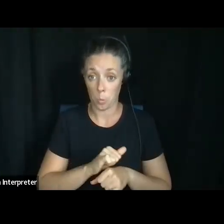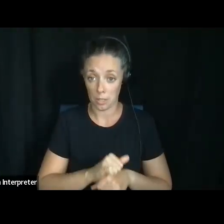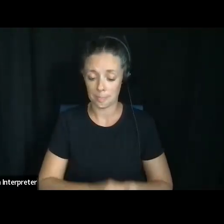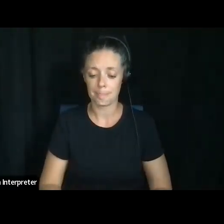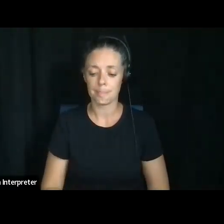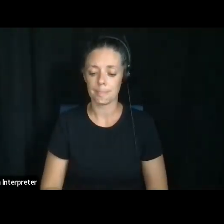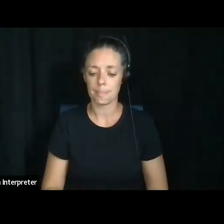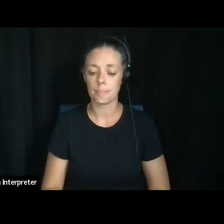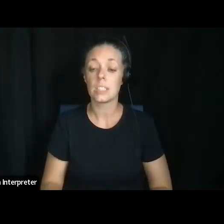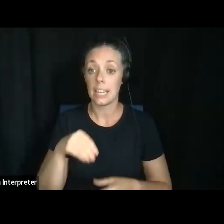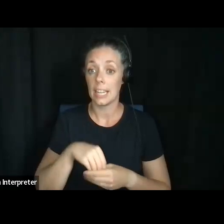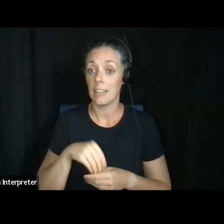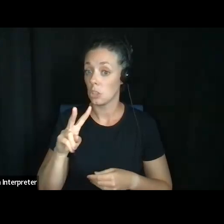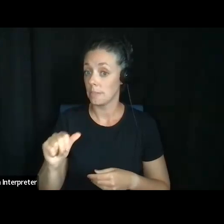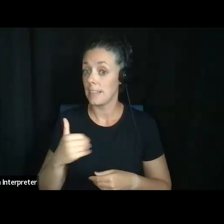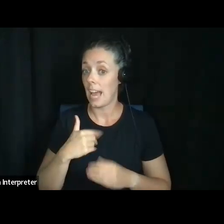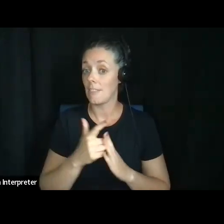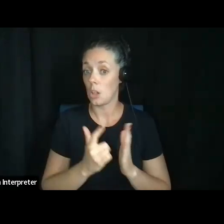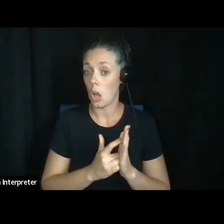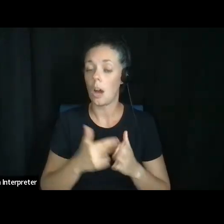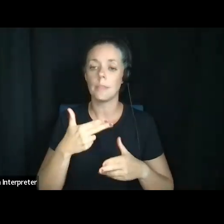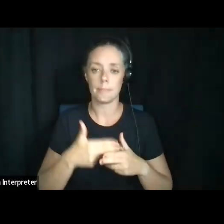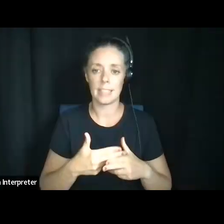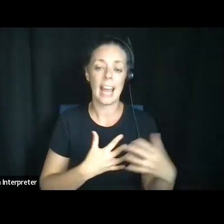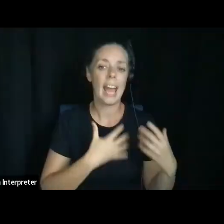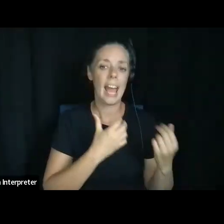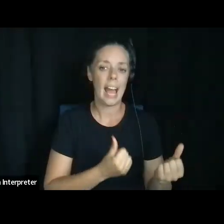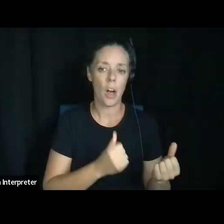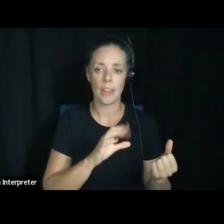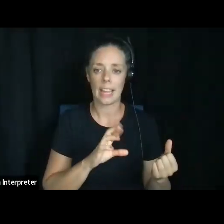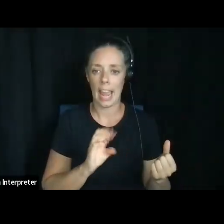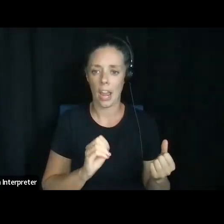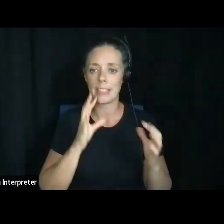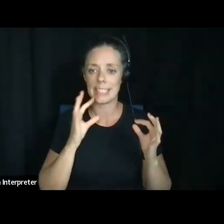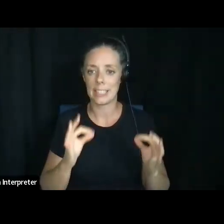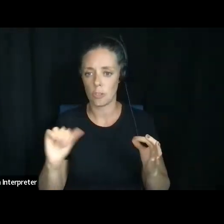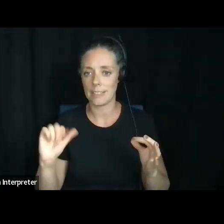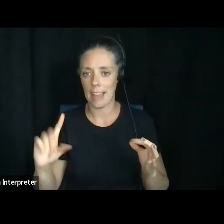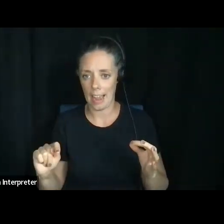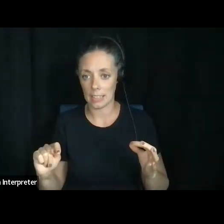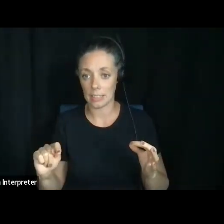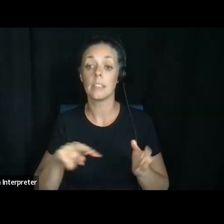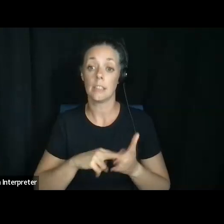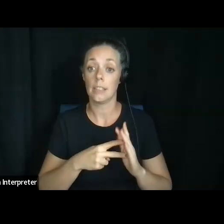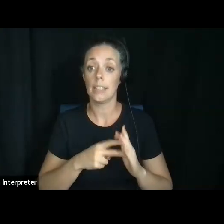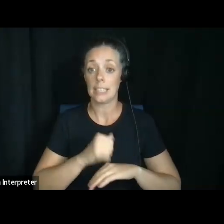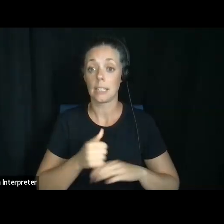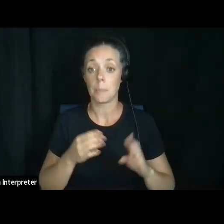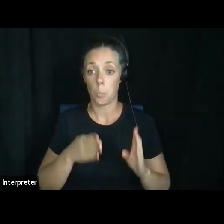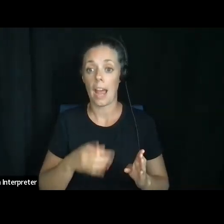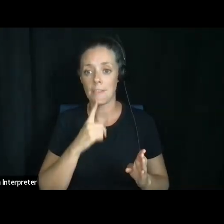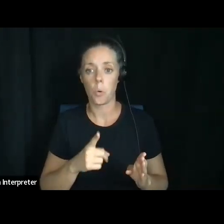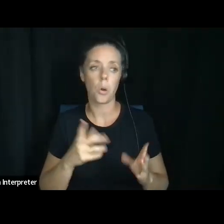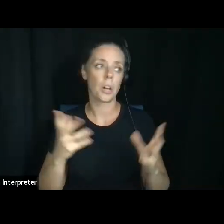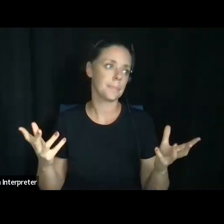in Virginia, we have a law called the healthcare decisions act, and that sets up a way for, um,